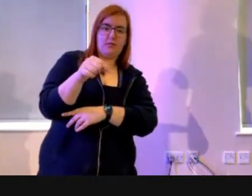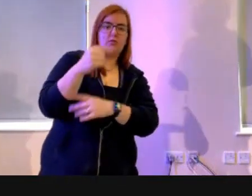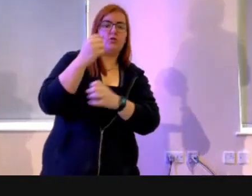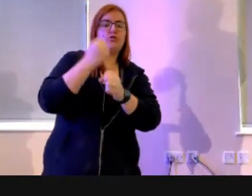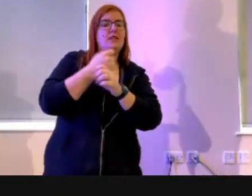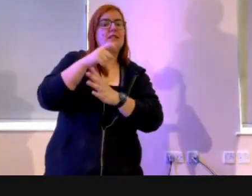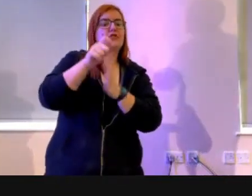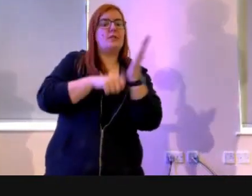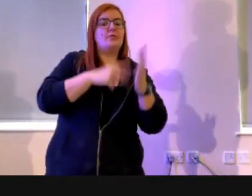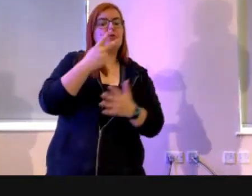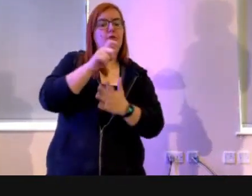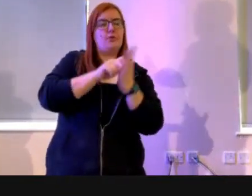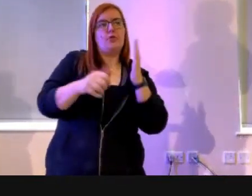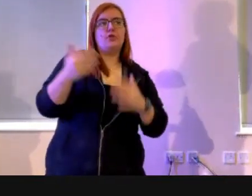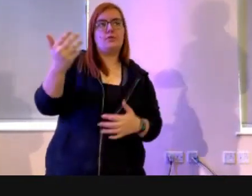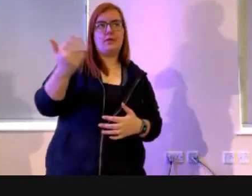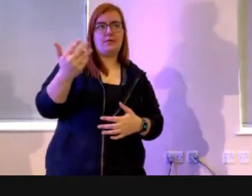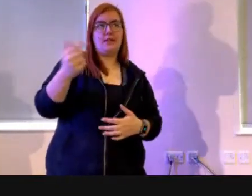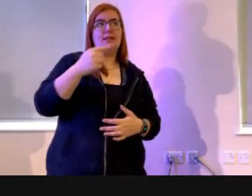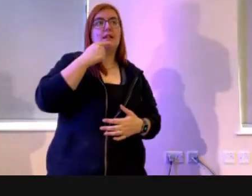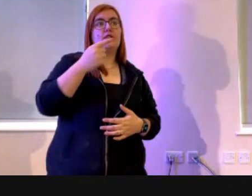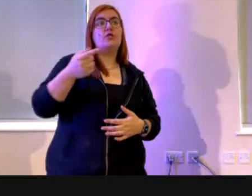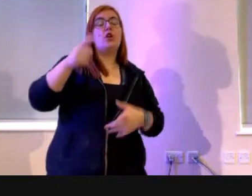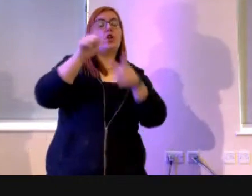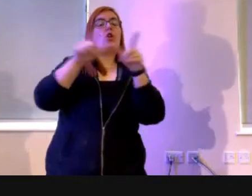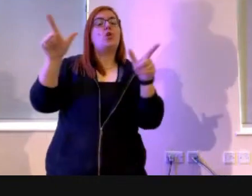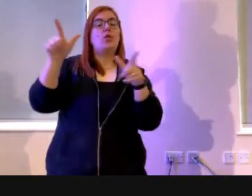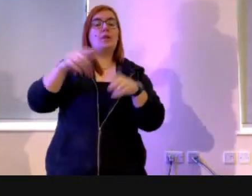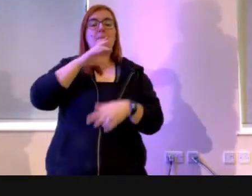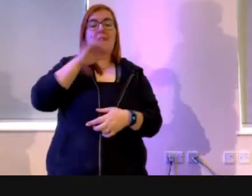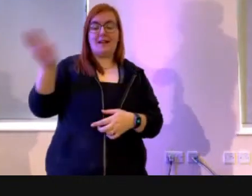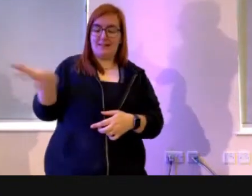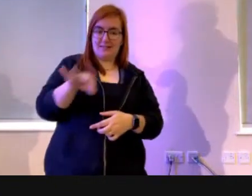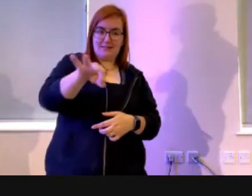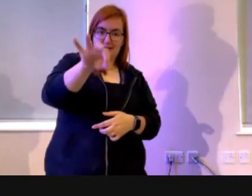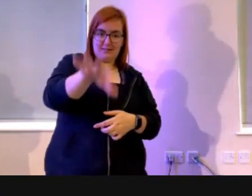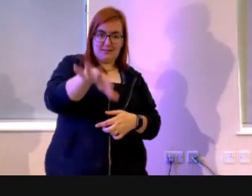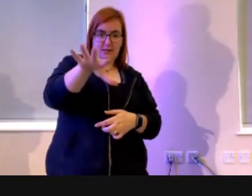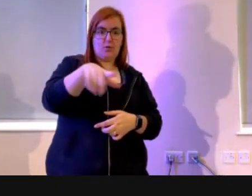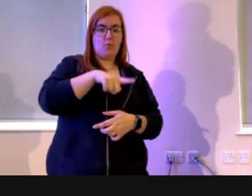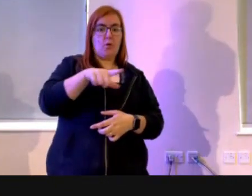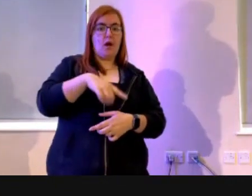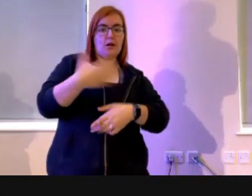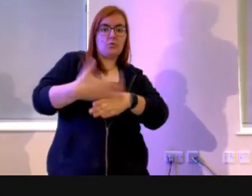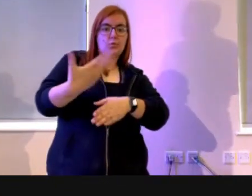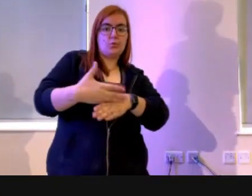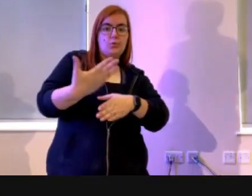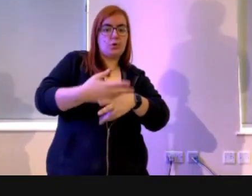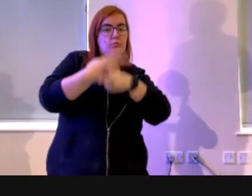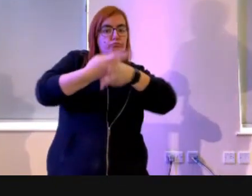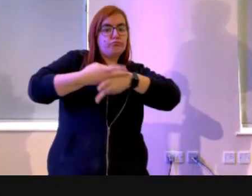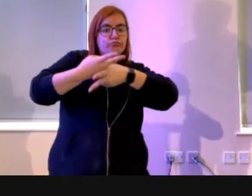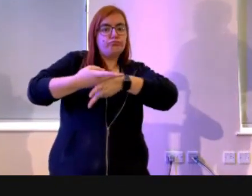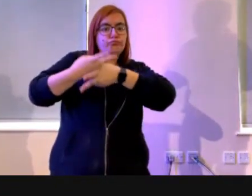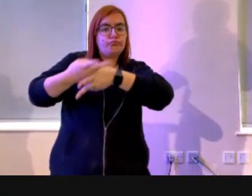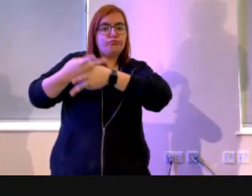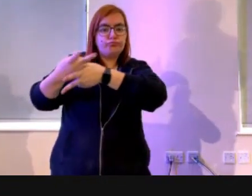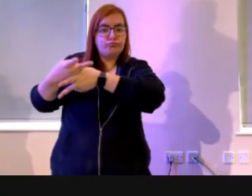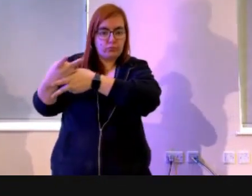15. The Lord God took the man and put him in the garden of Eden to work it and to take care of it. And the Lord God